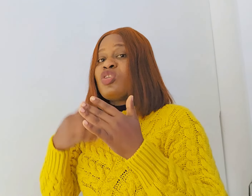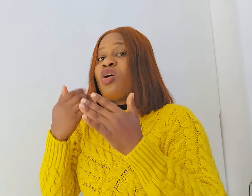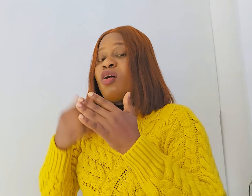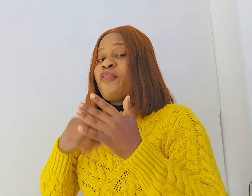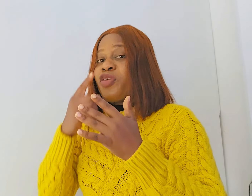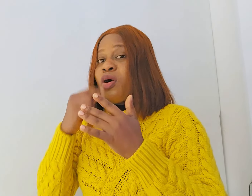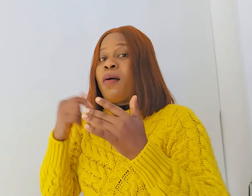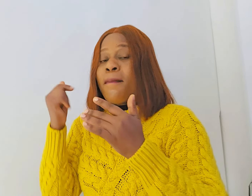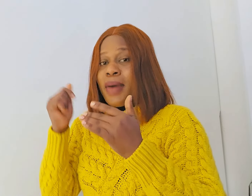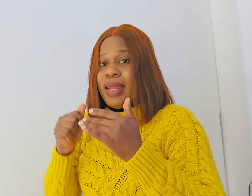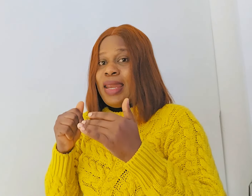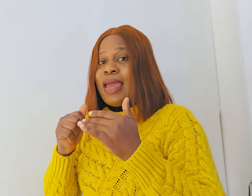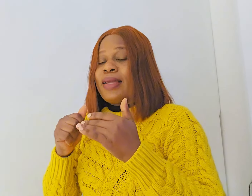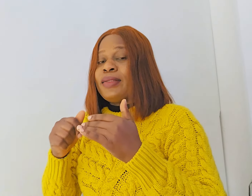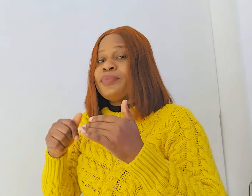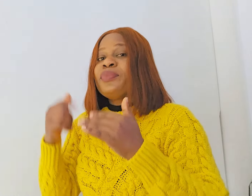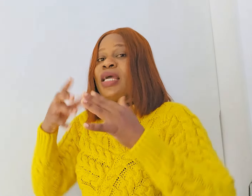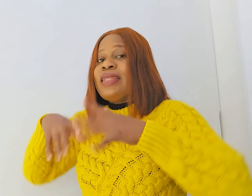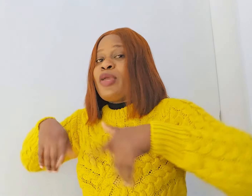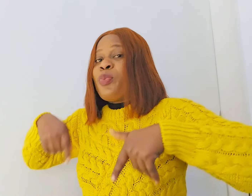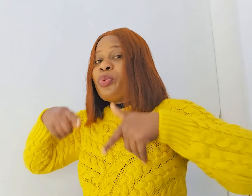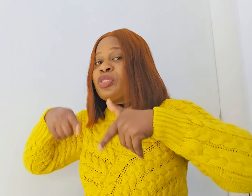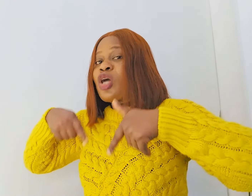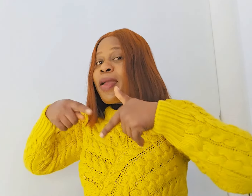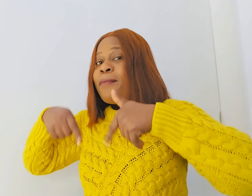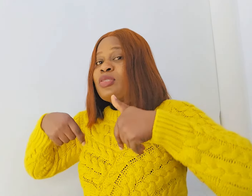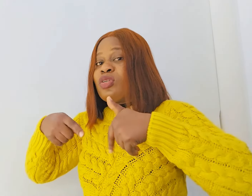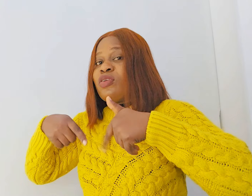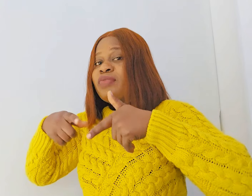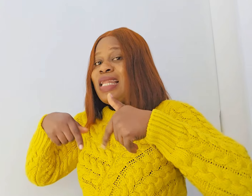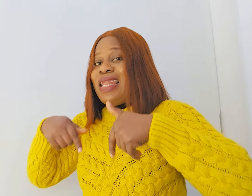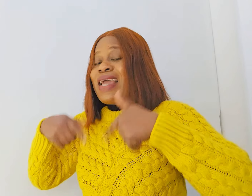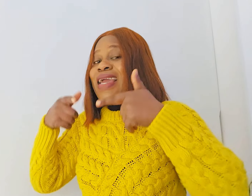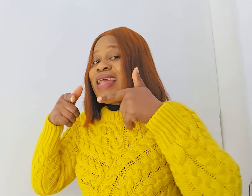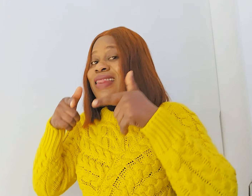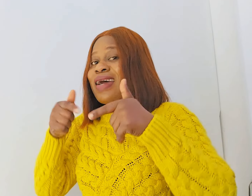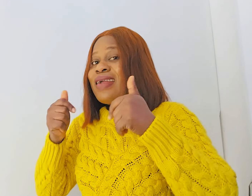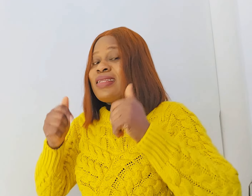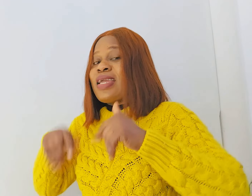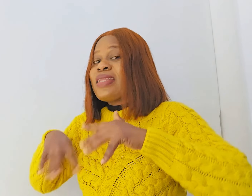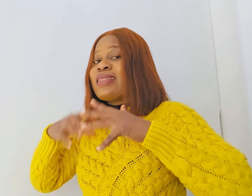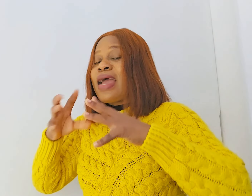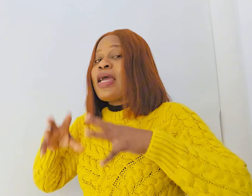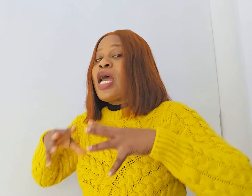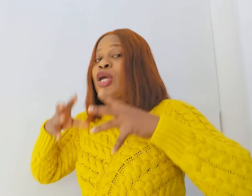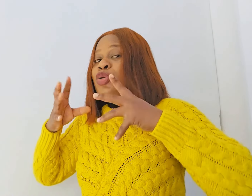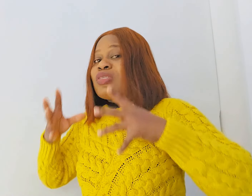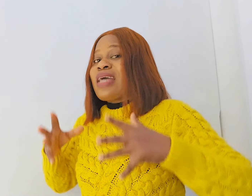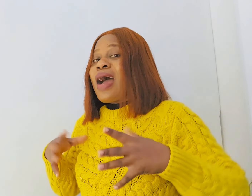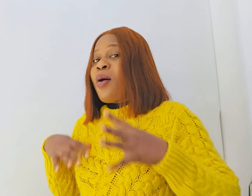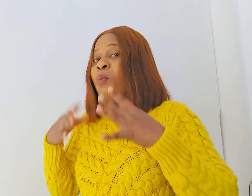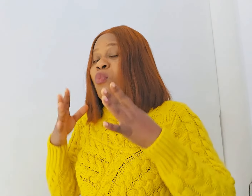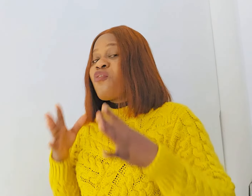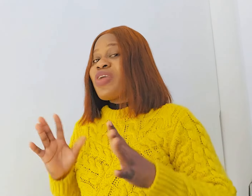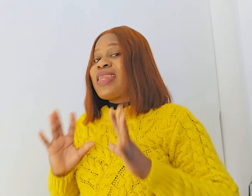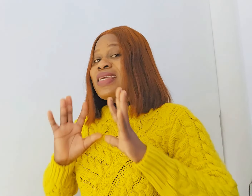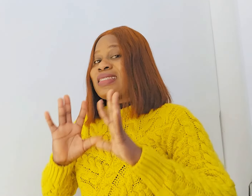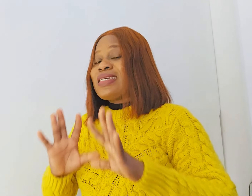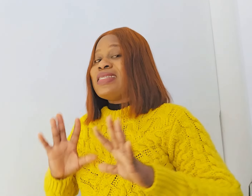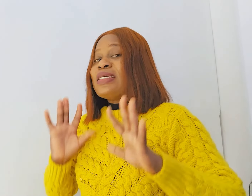of your leg then you put your in between of the leg indirectly then you start moving it in a